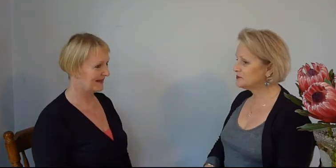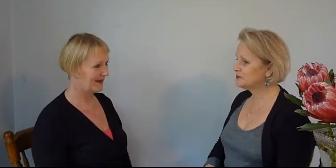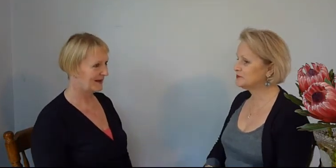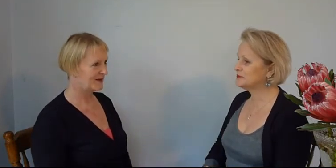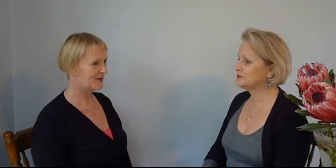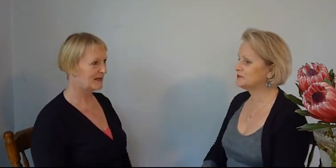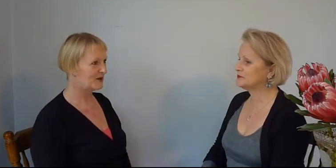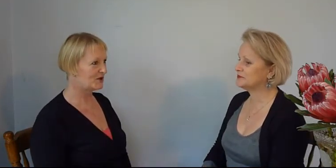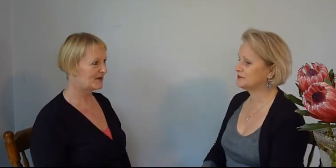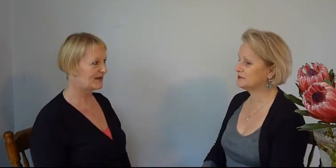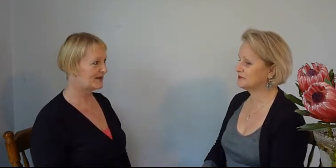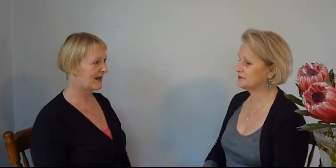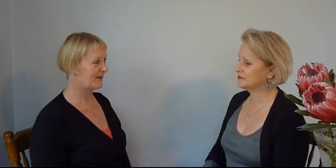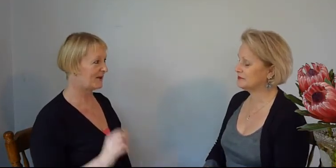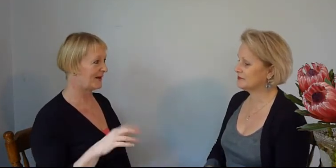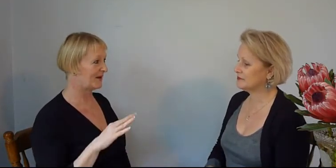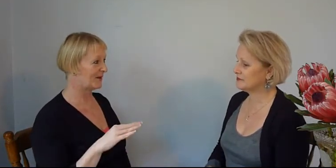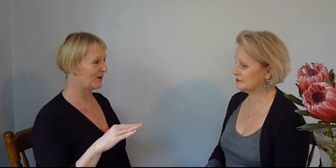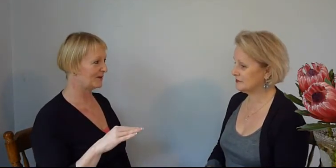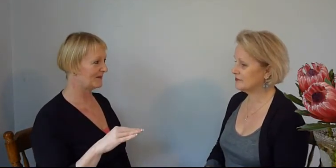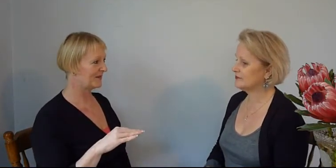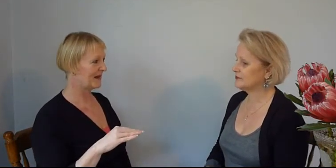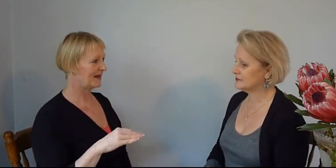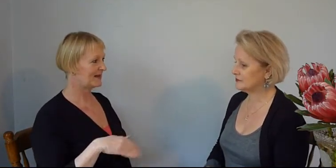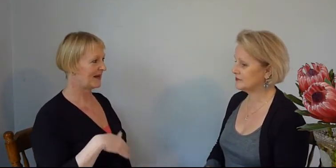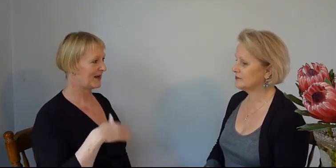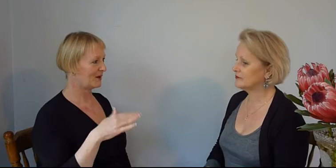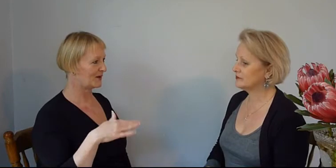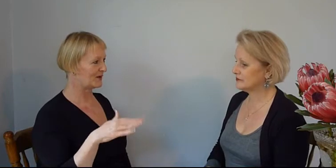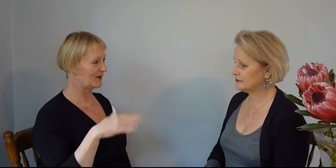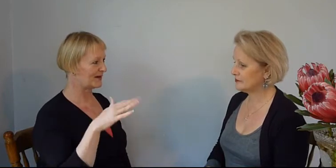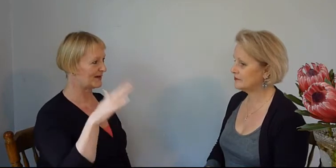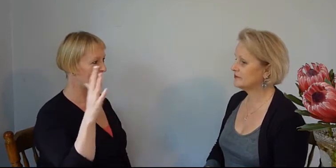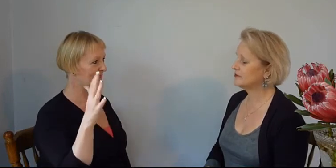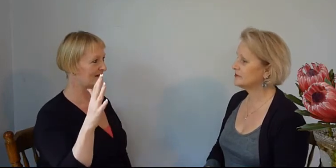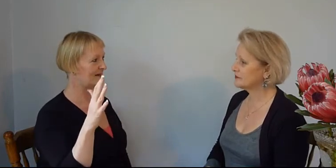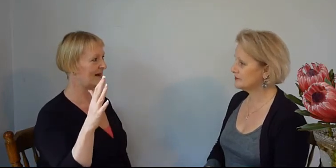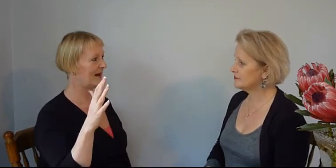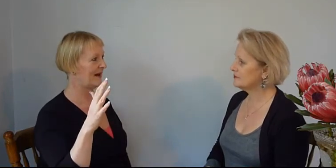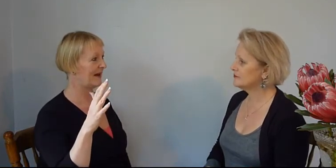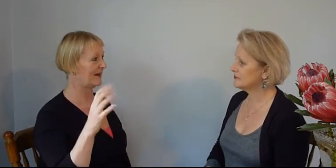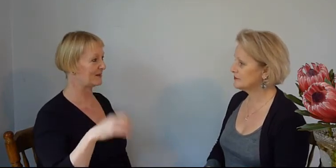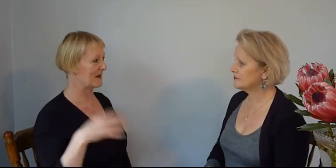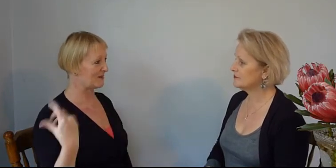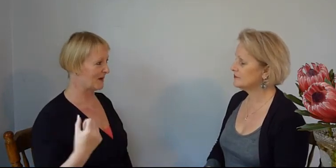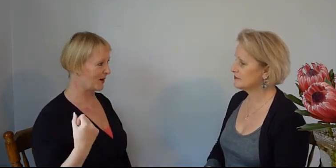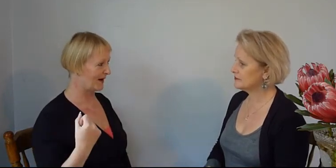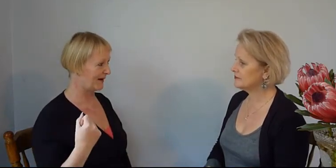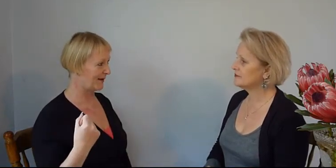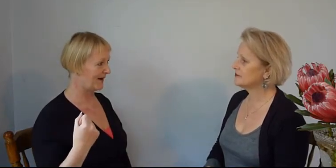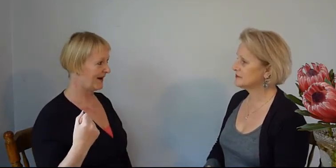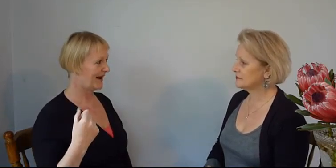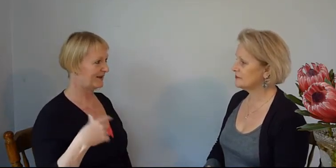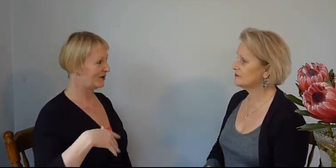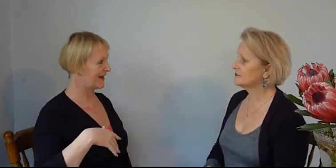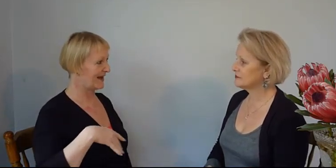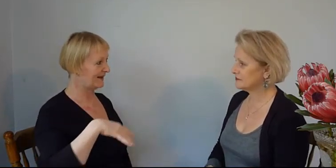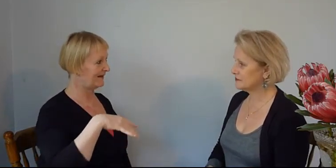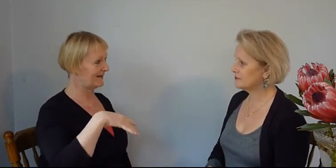so when you tune into that 13 year old taking those first steps and there's people behind her and she can't she